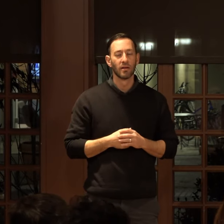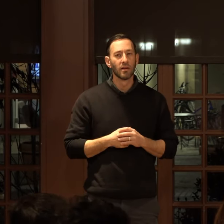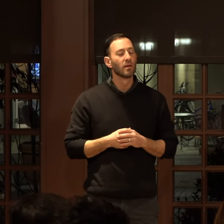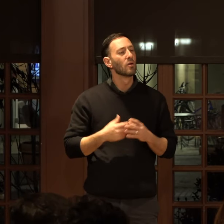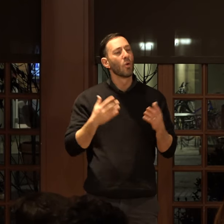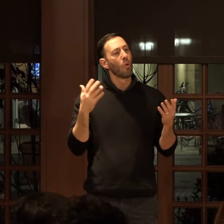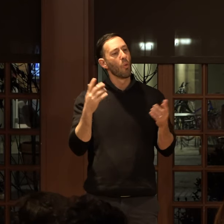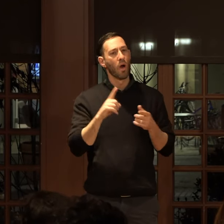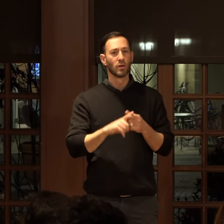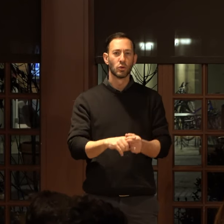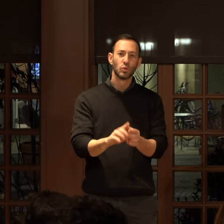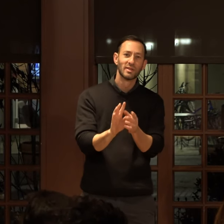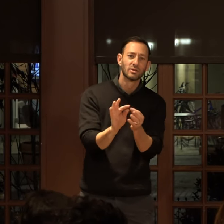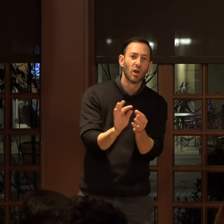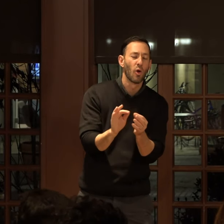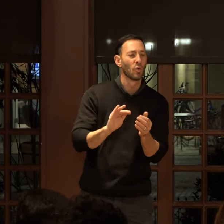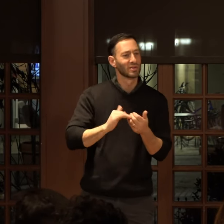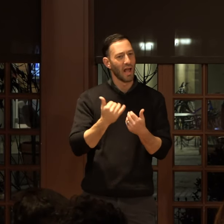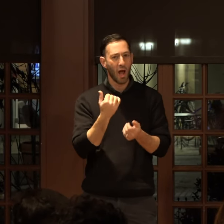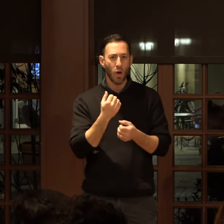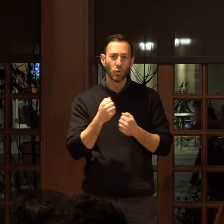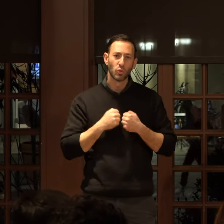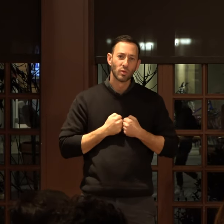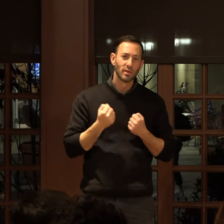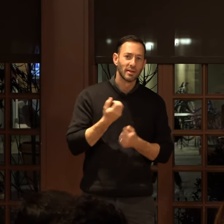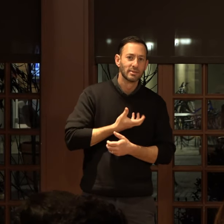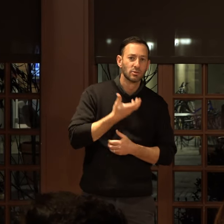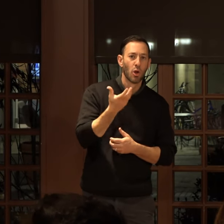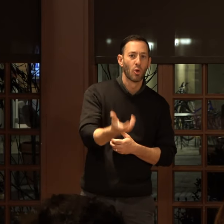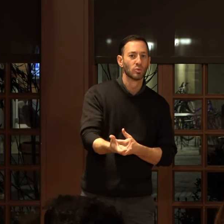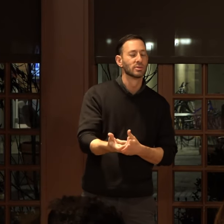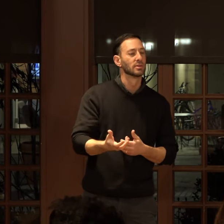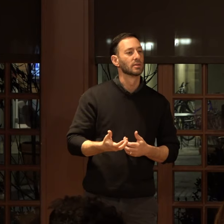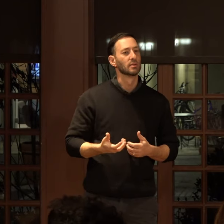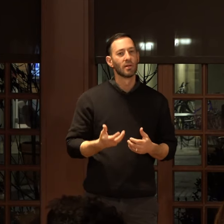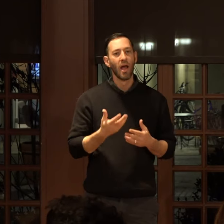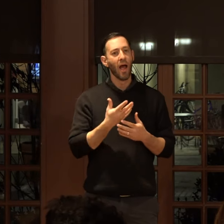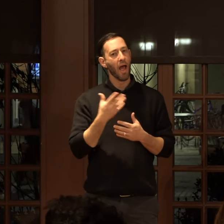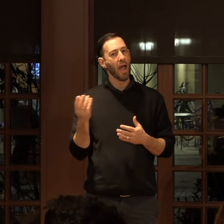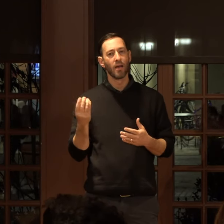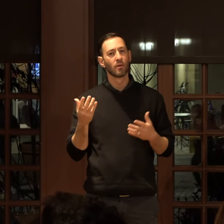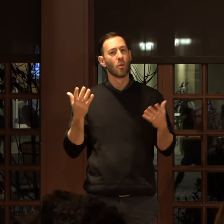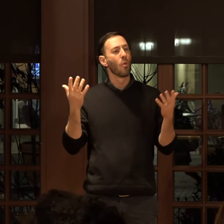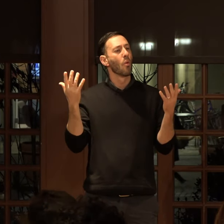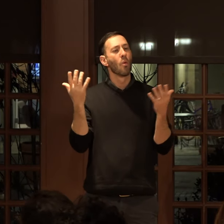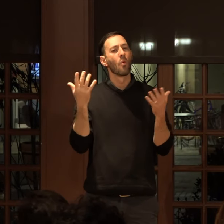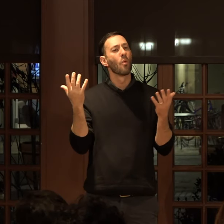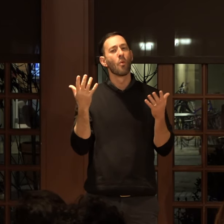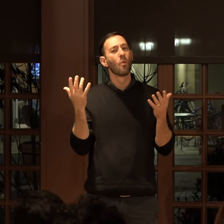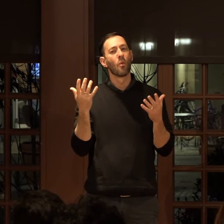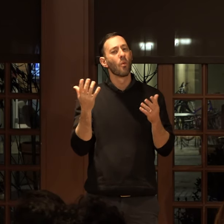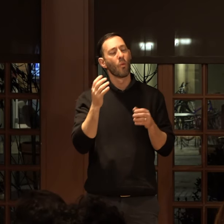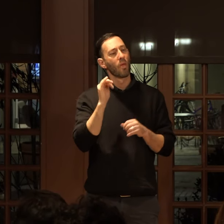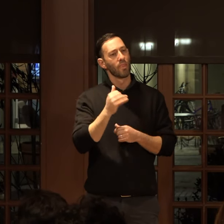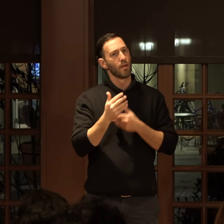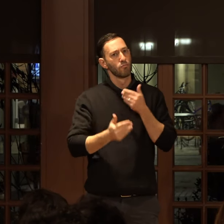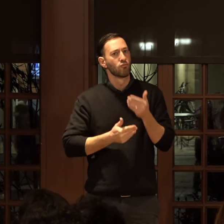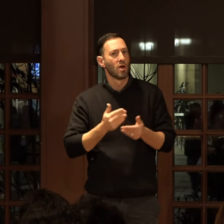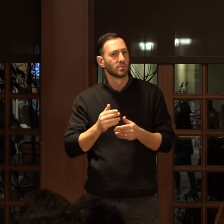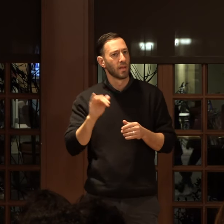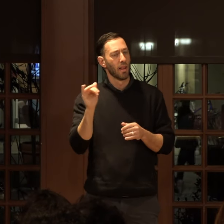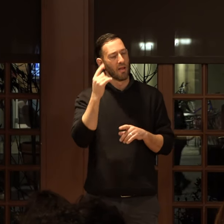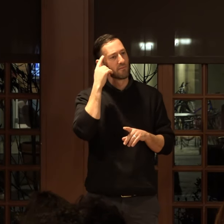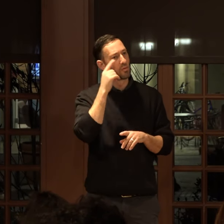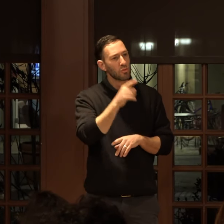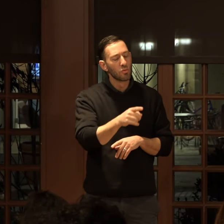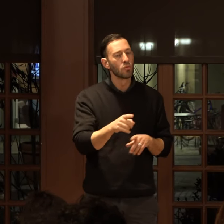what to disclose, how to disclose it and what that, what that process has been like